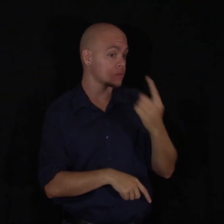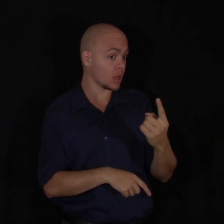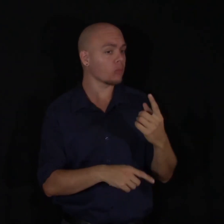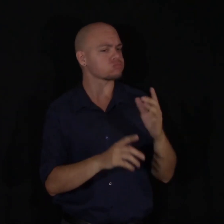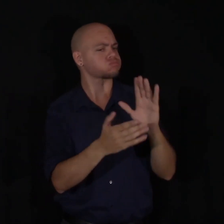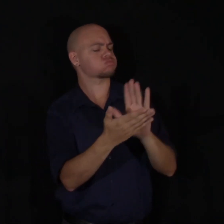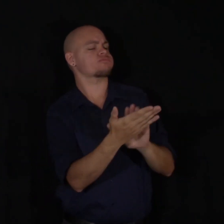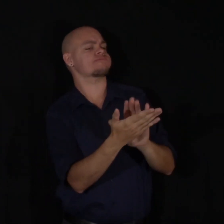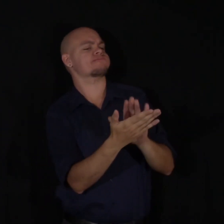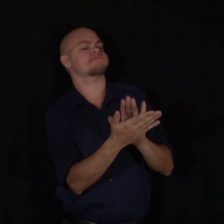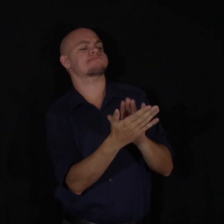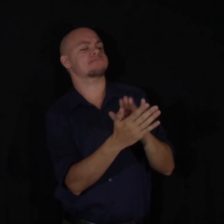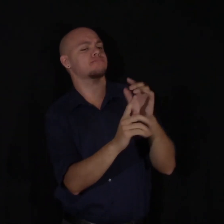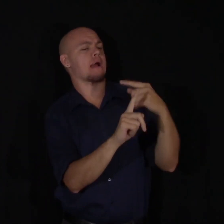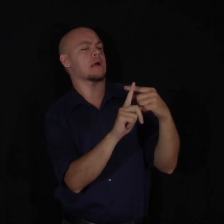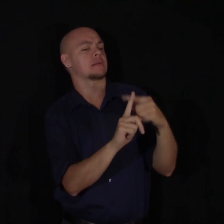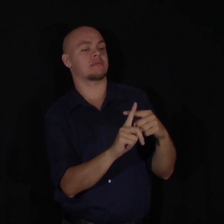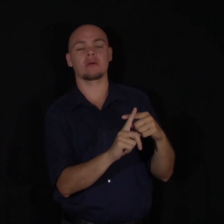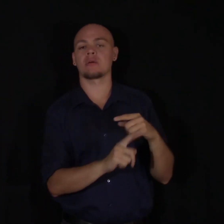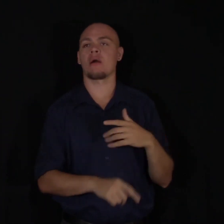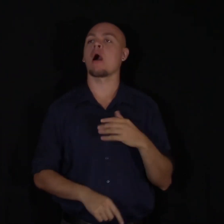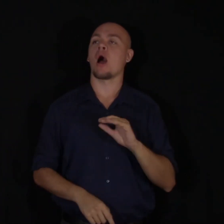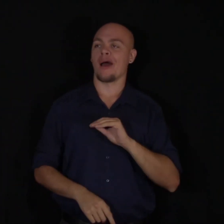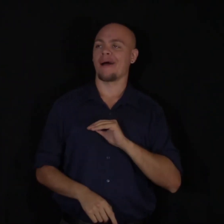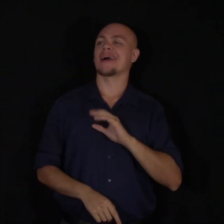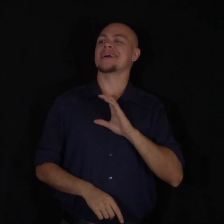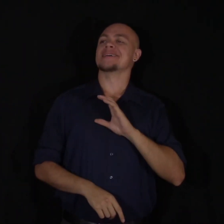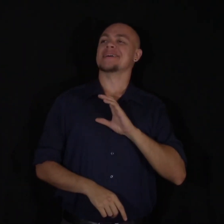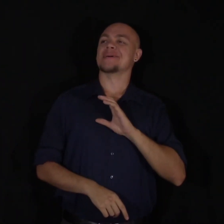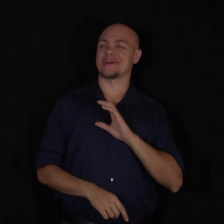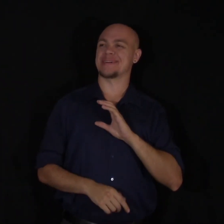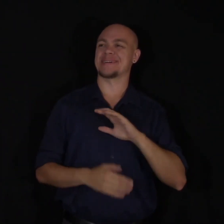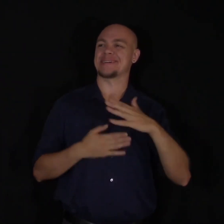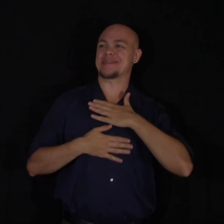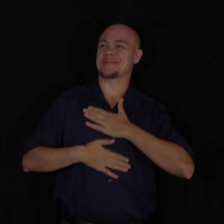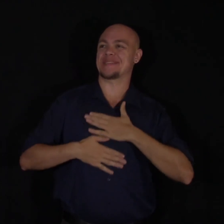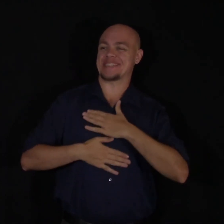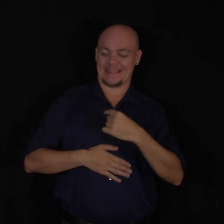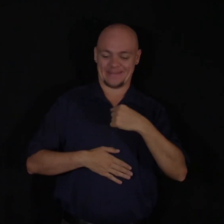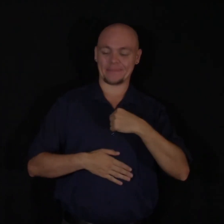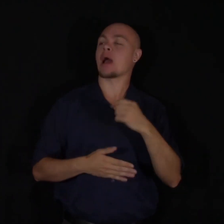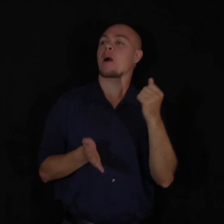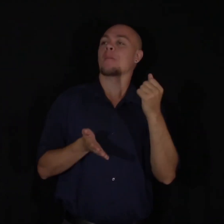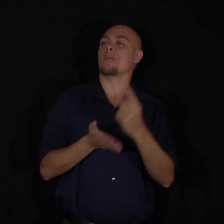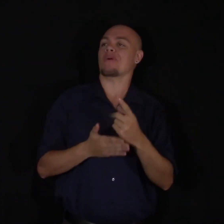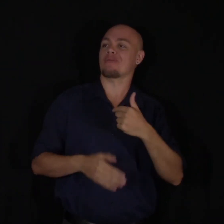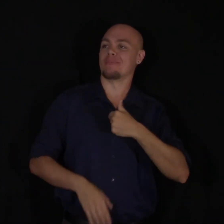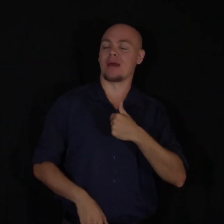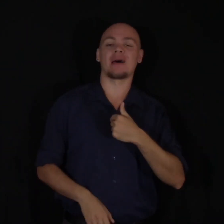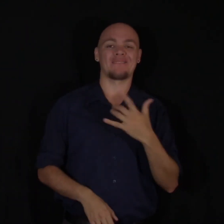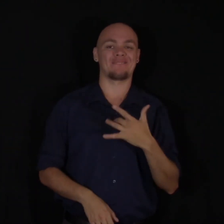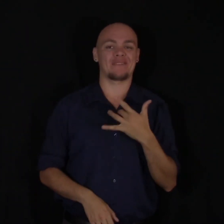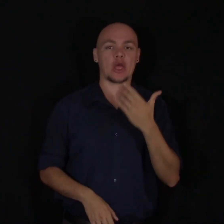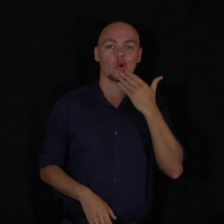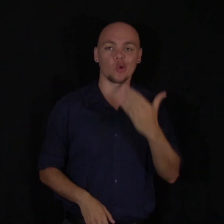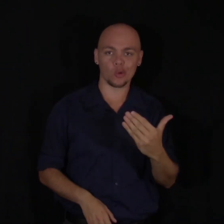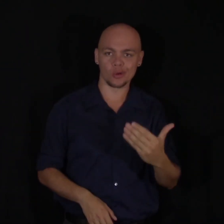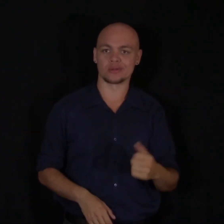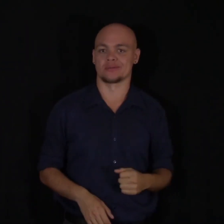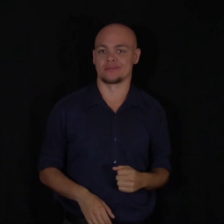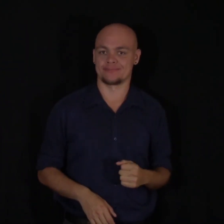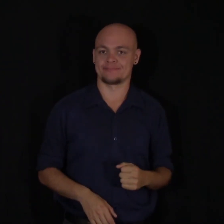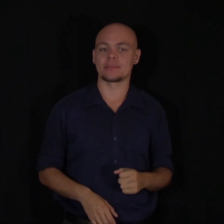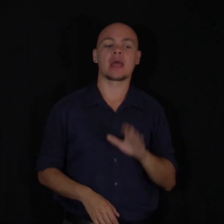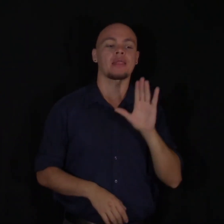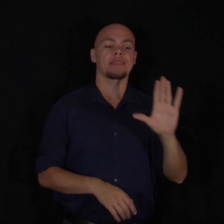they've done. They feel happy. Knowing that they've been appreciative. They've kind of been approved. That makes them feel good. Makes them feel like they've achieved